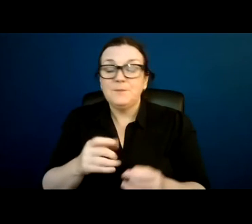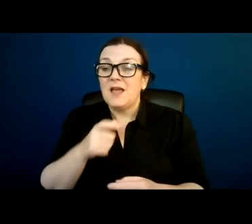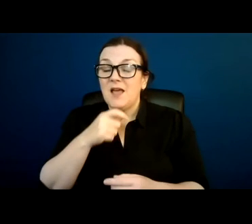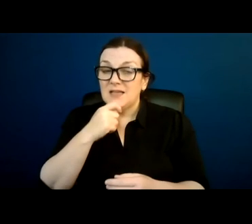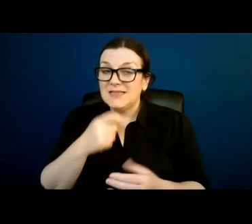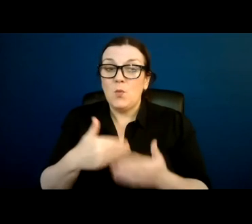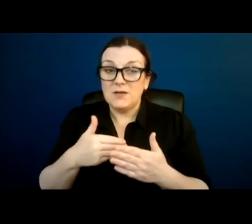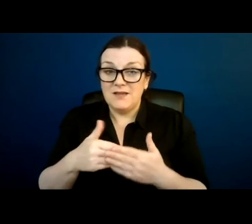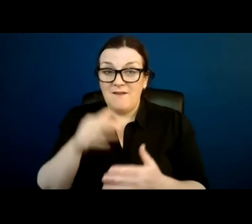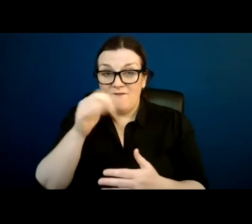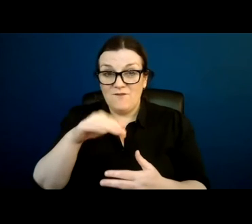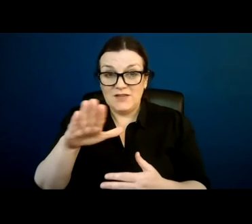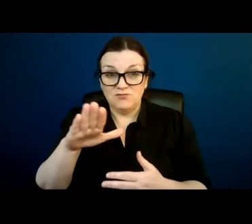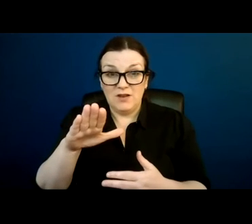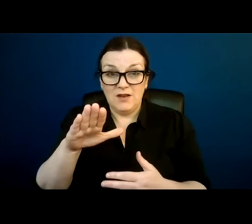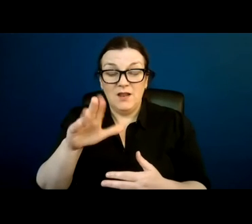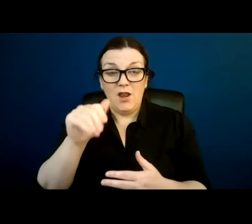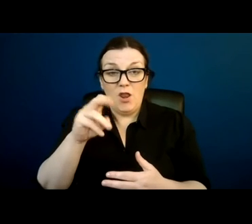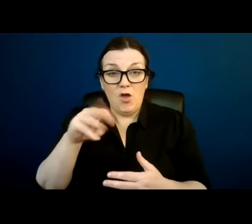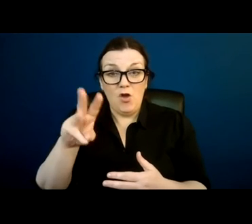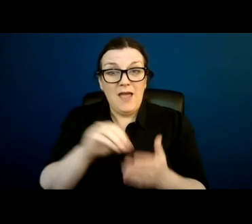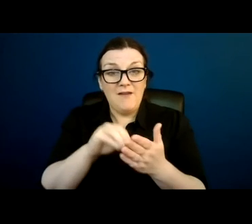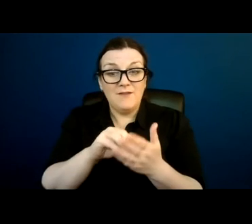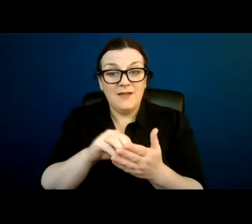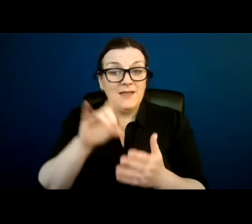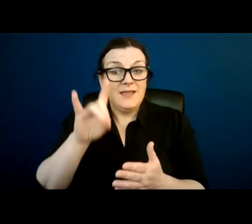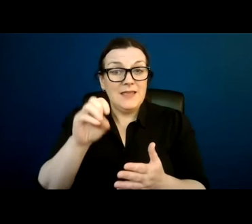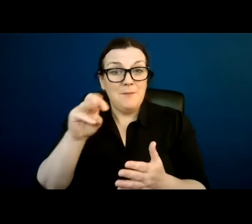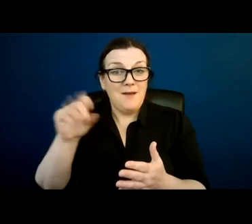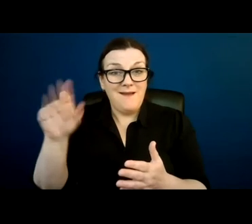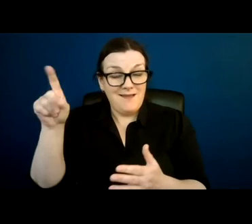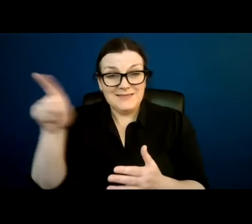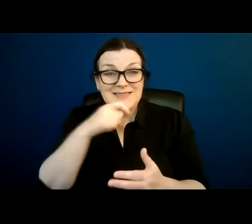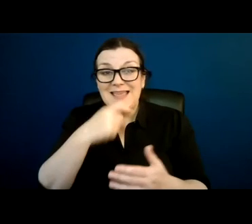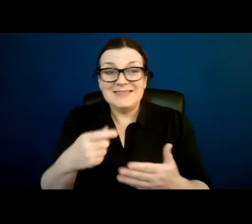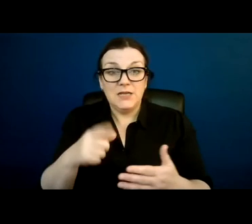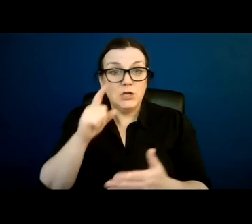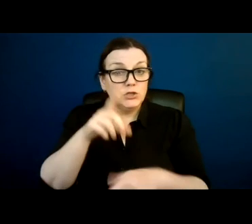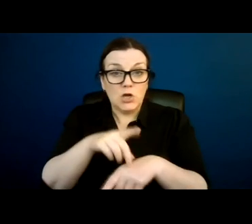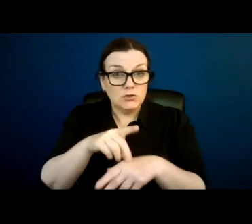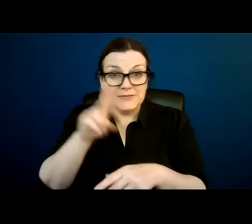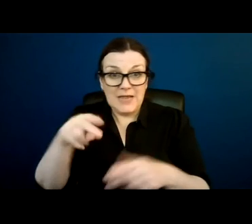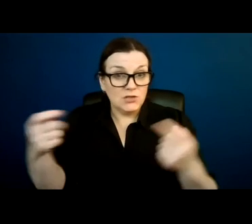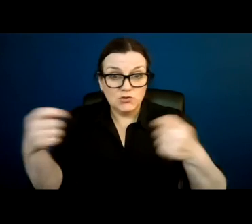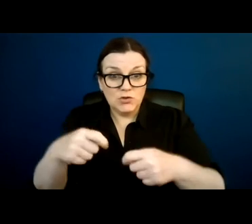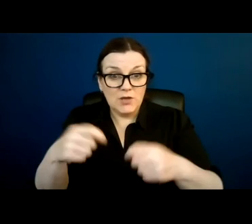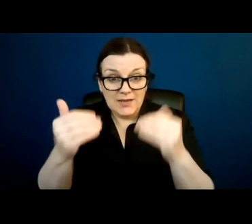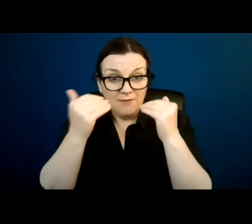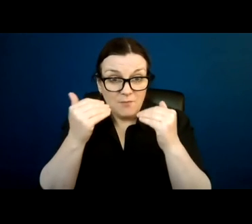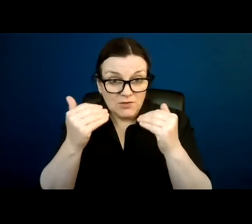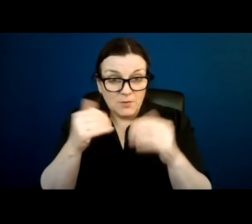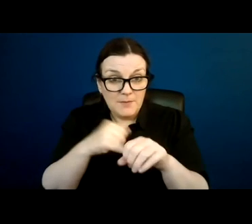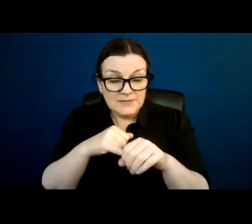US, it's called HIPAA, says that doctors, in fact, may not share medical information with people